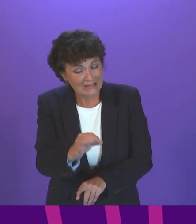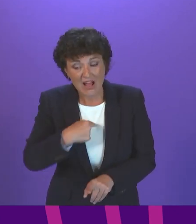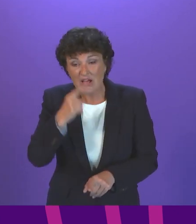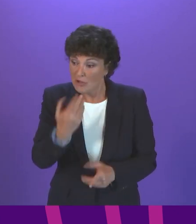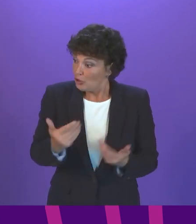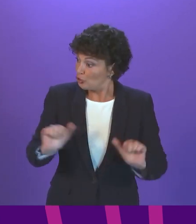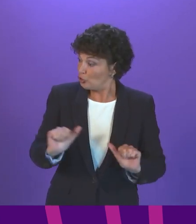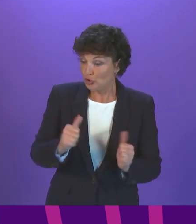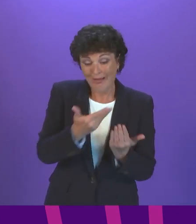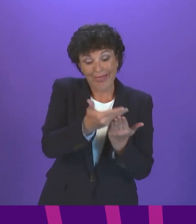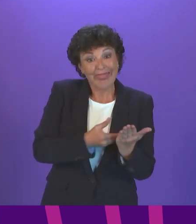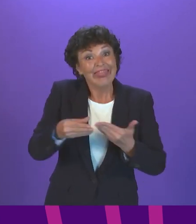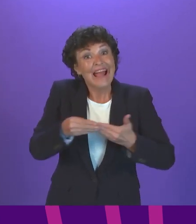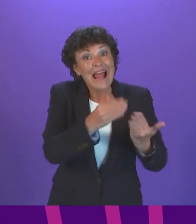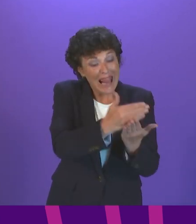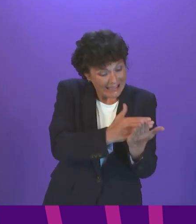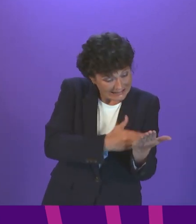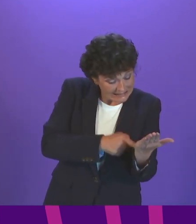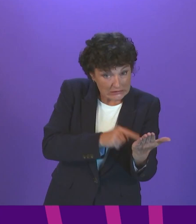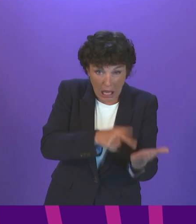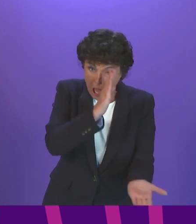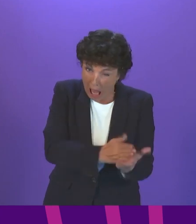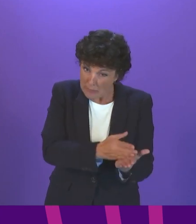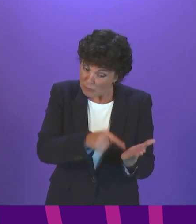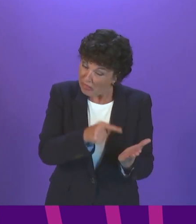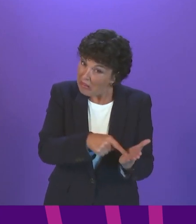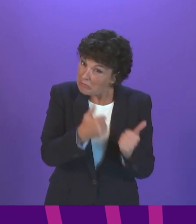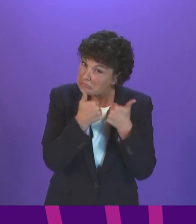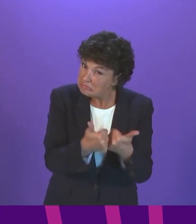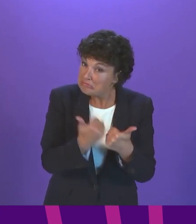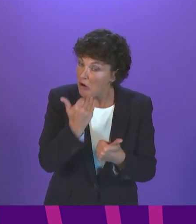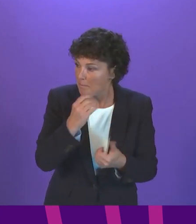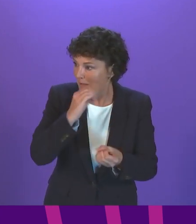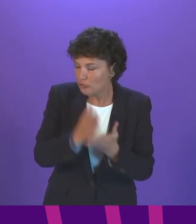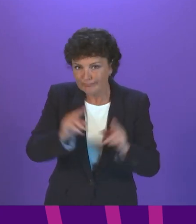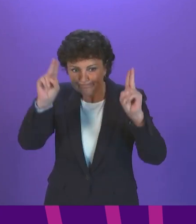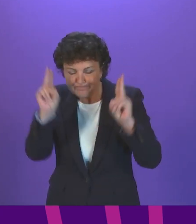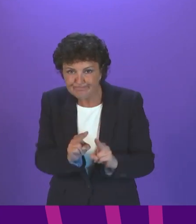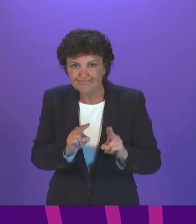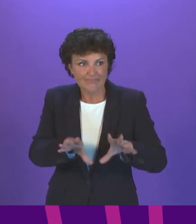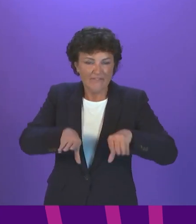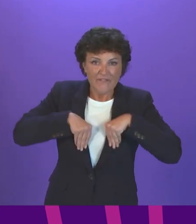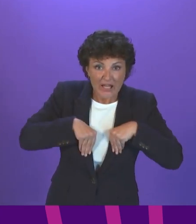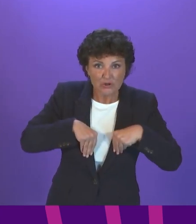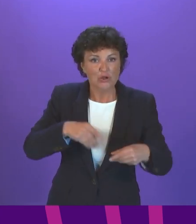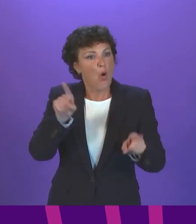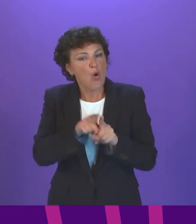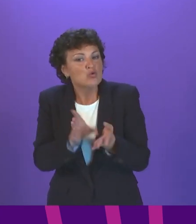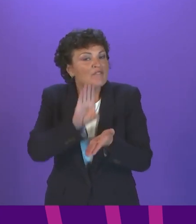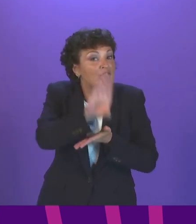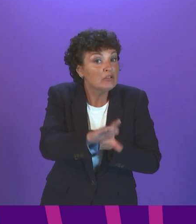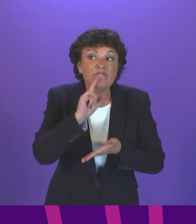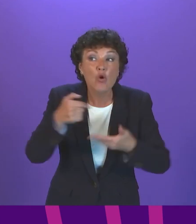schools is sufficiently reducing both disruption and infections, and how the Scottish Government are ensuring that funding allocated for ventilation improvements